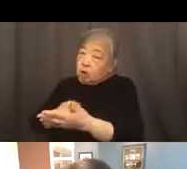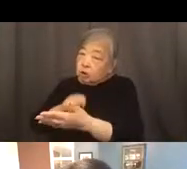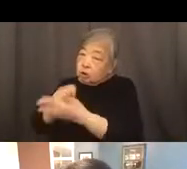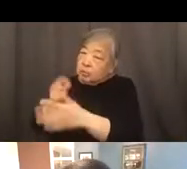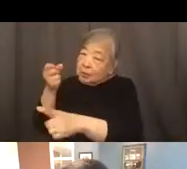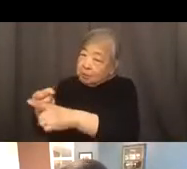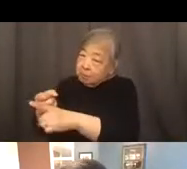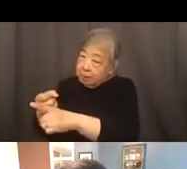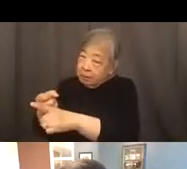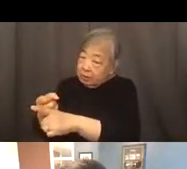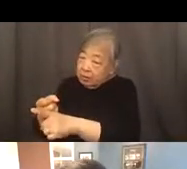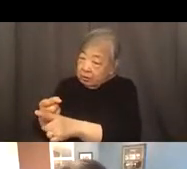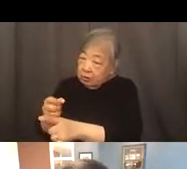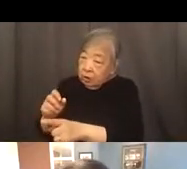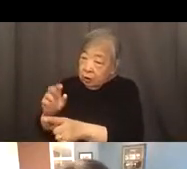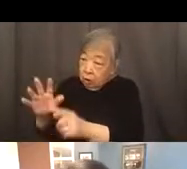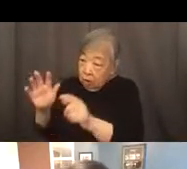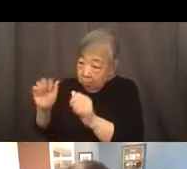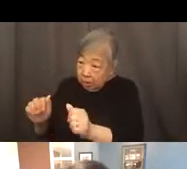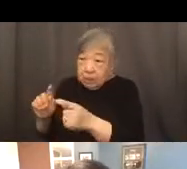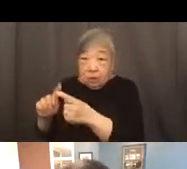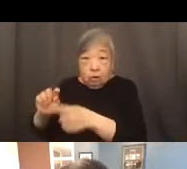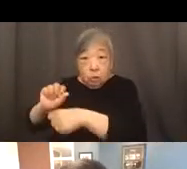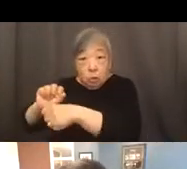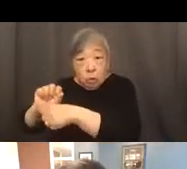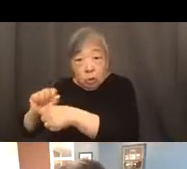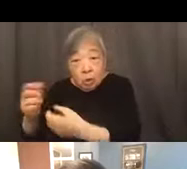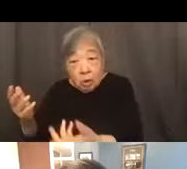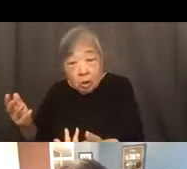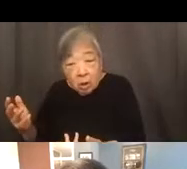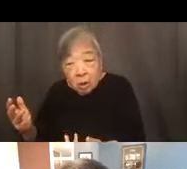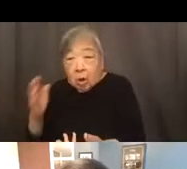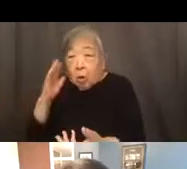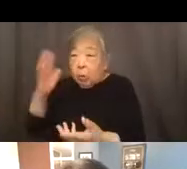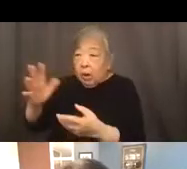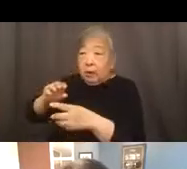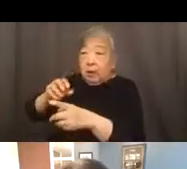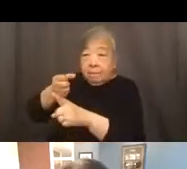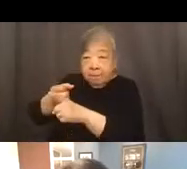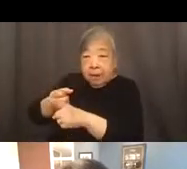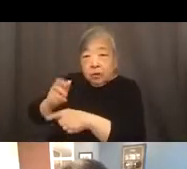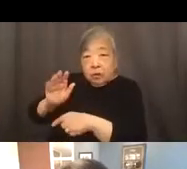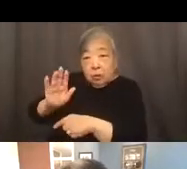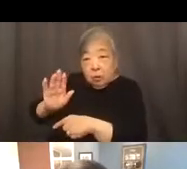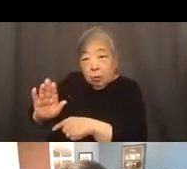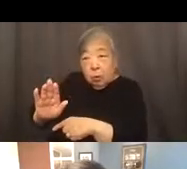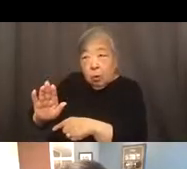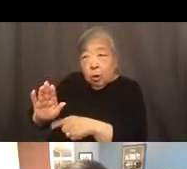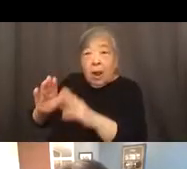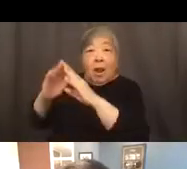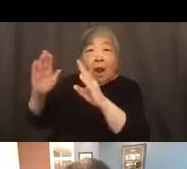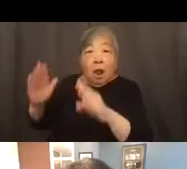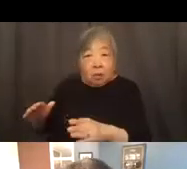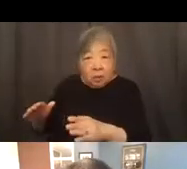ability to be gainfully employed. It's going to have long-term, it's it's on your housing